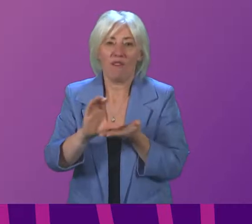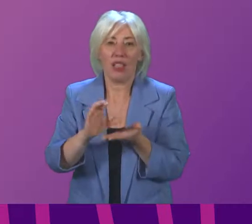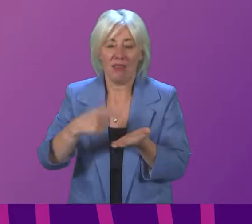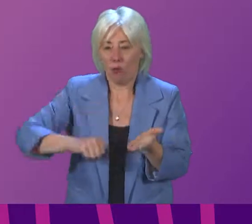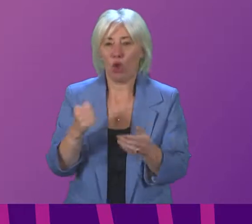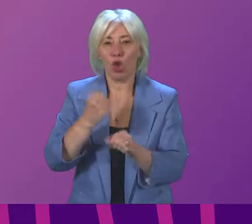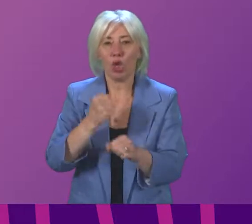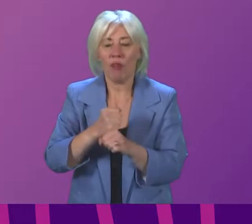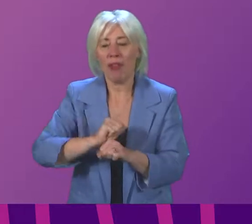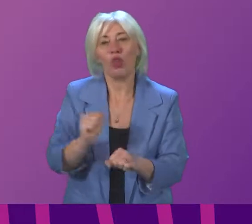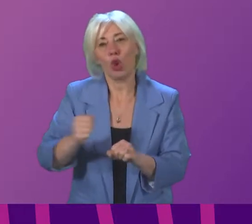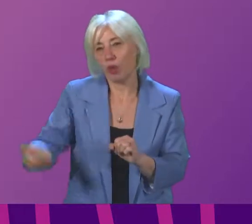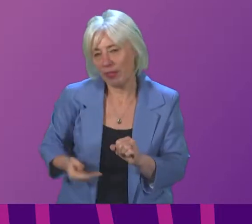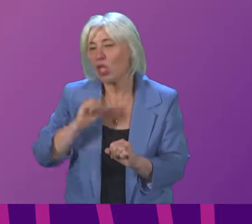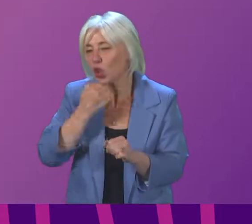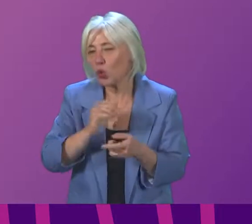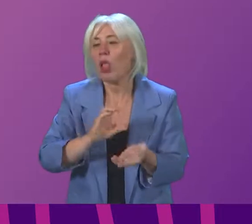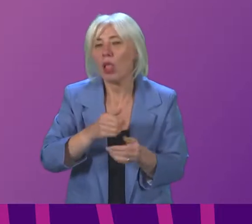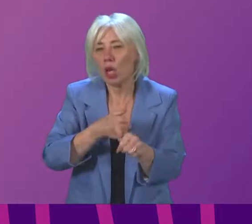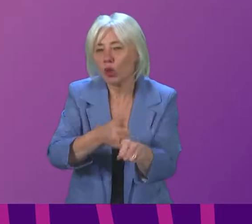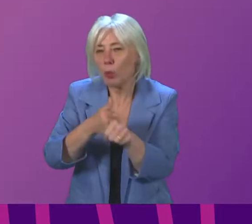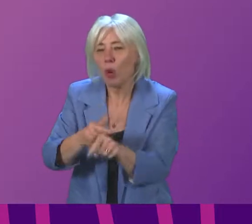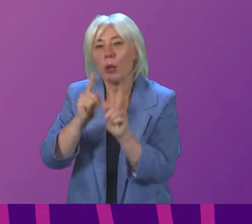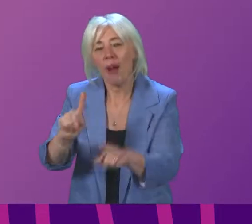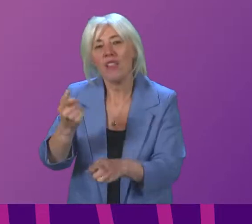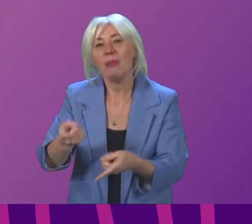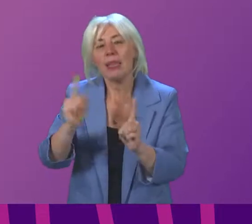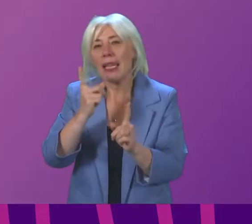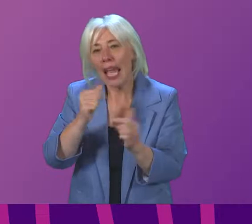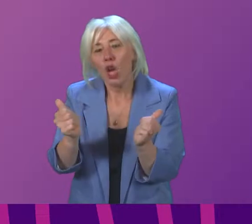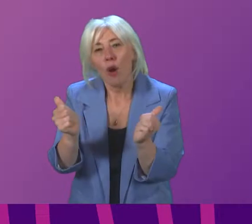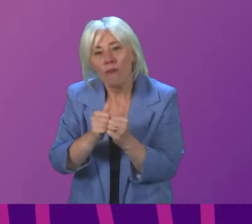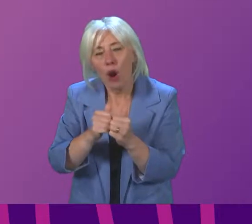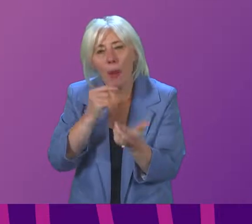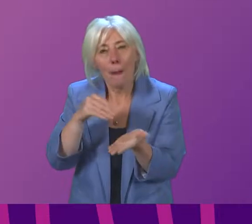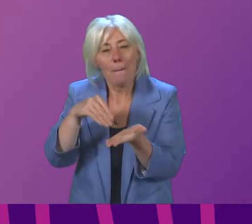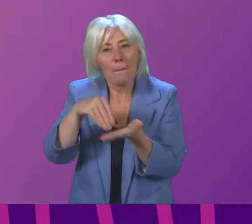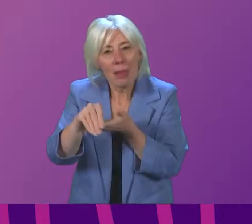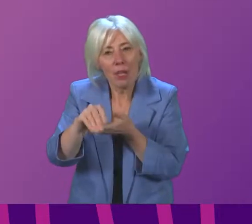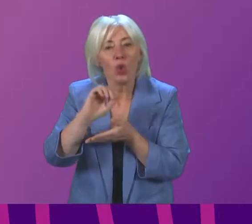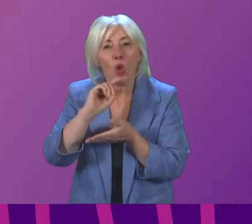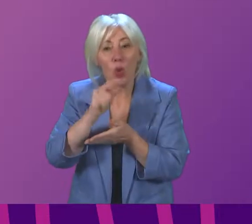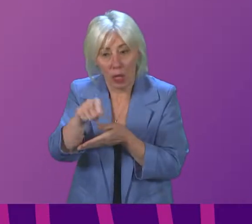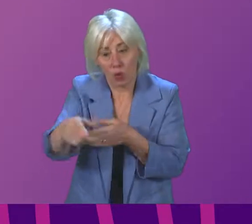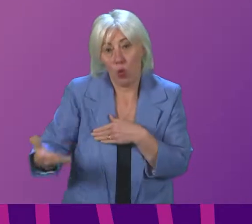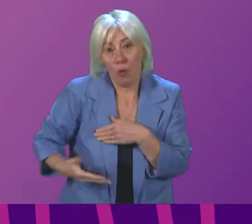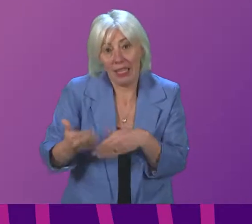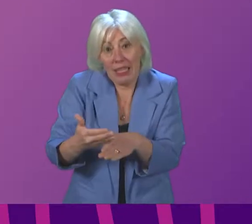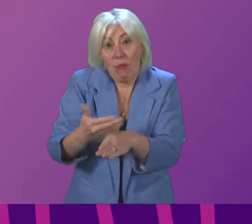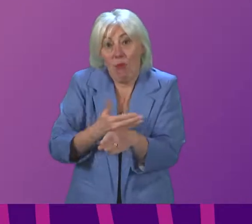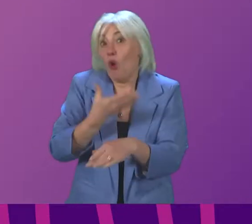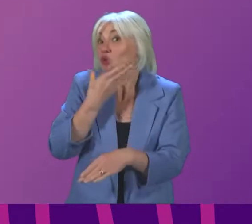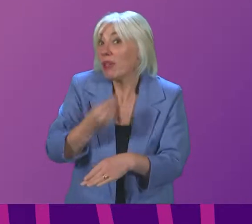Scottish Government for Scottish businesses. But can I ask the First Minister to confirm that payments will reach these businesses before Christmas?